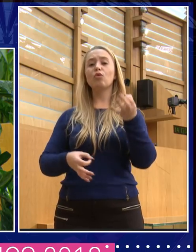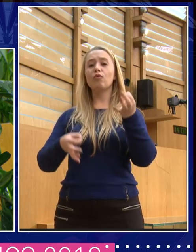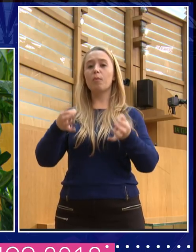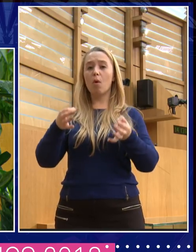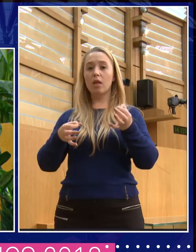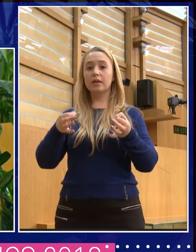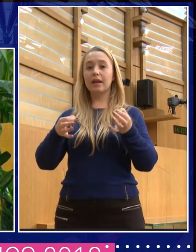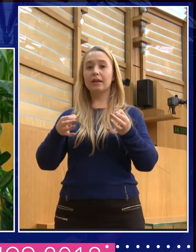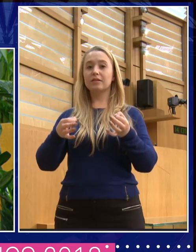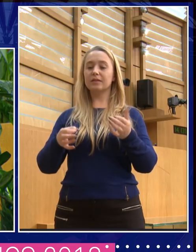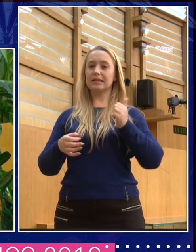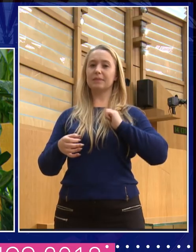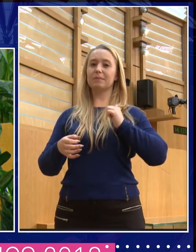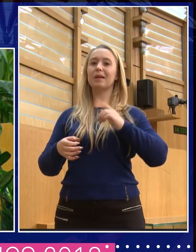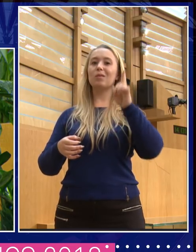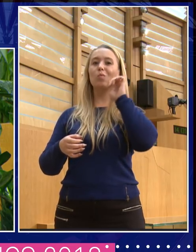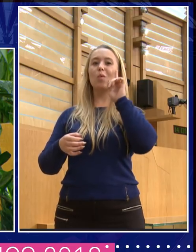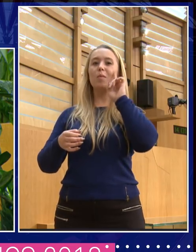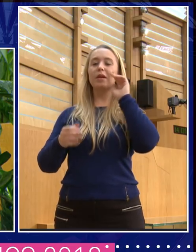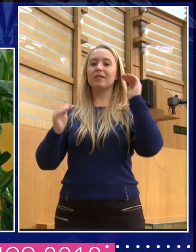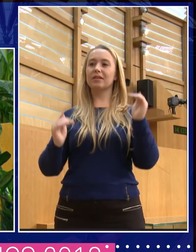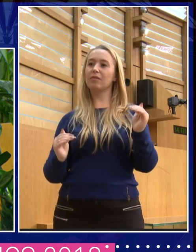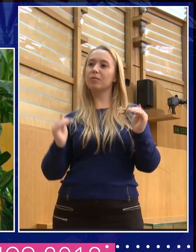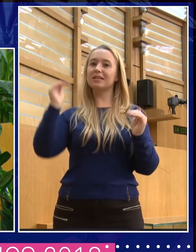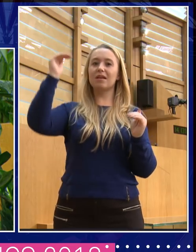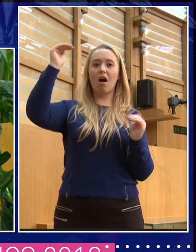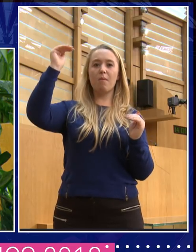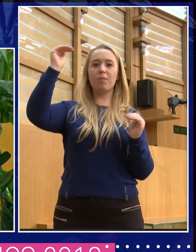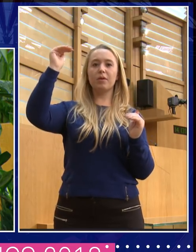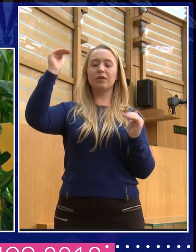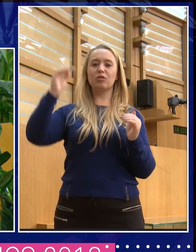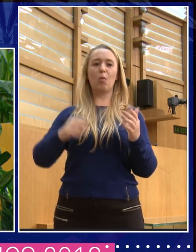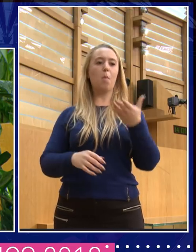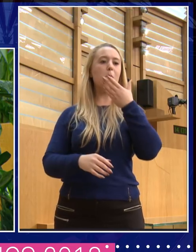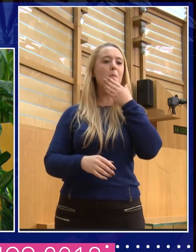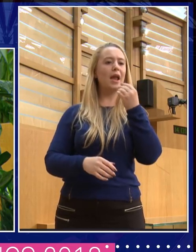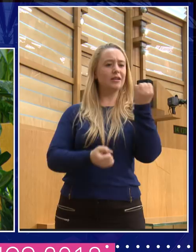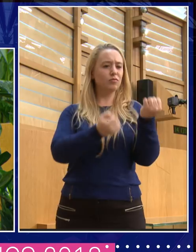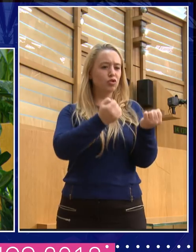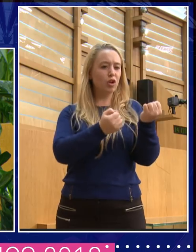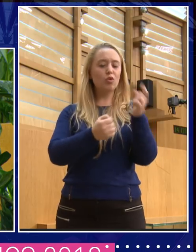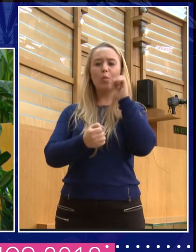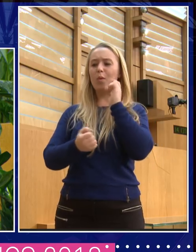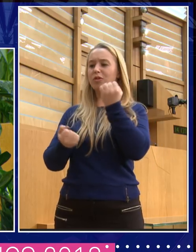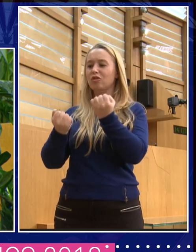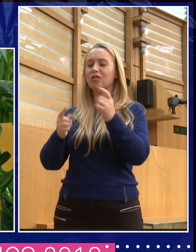than we do for men. And we judge them differently. And we never let them fail. And there was two